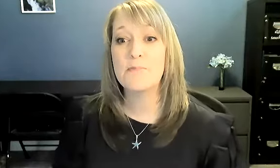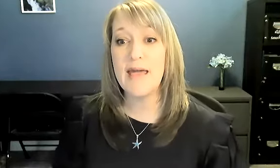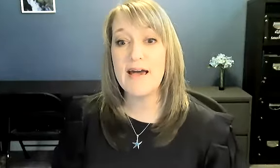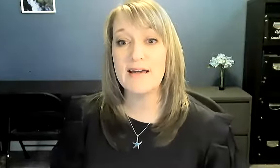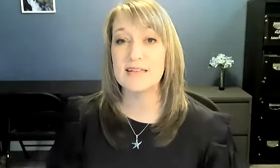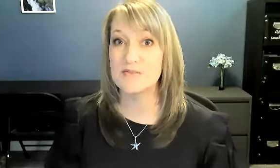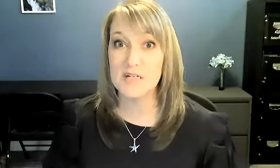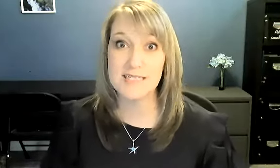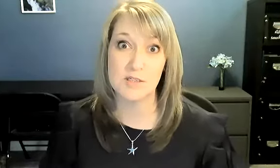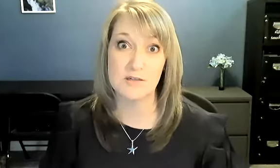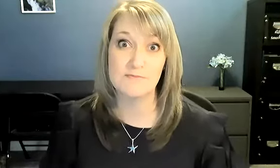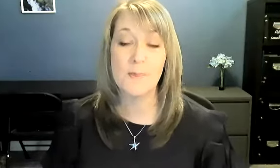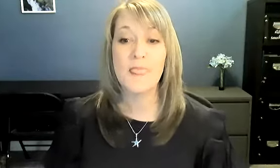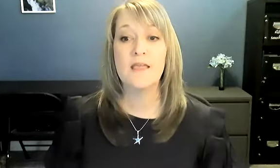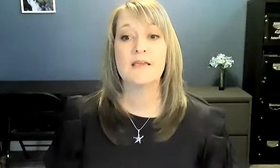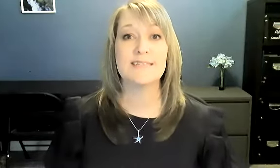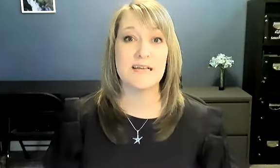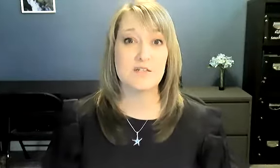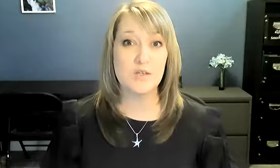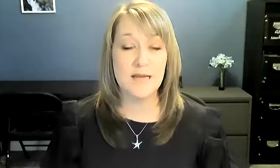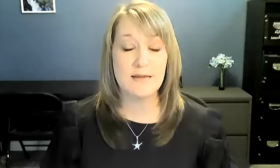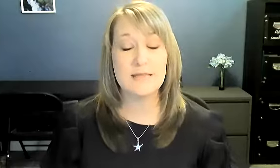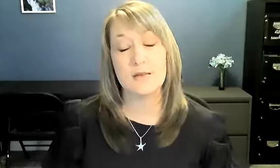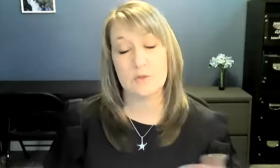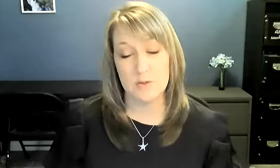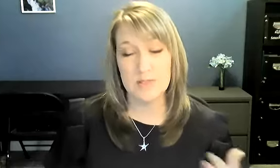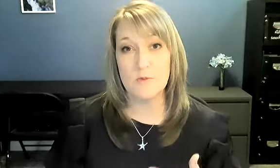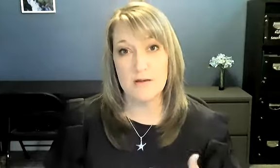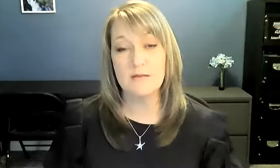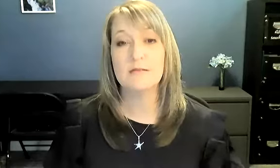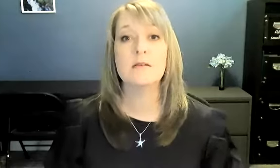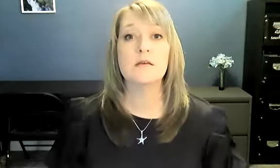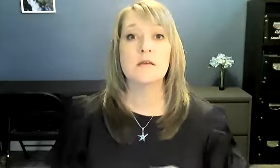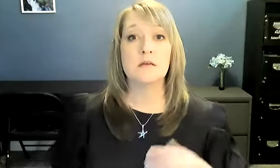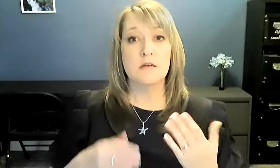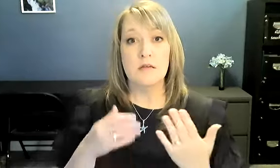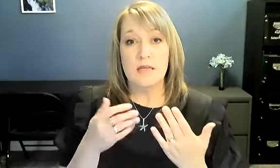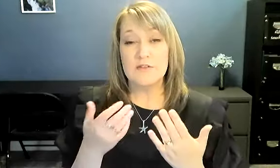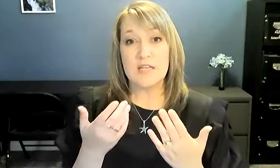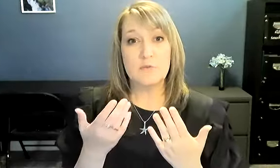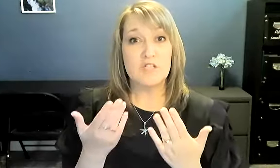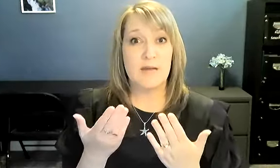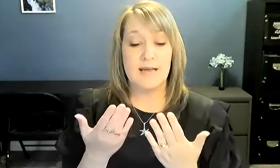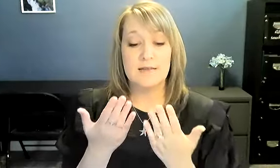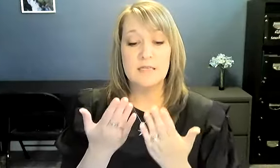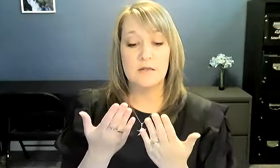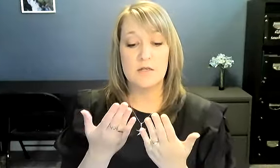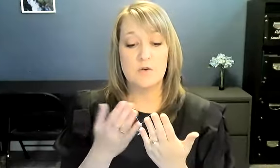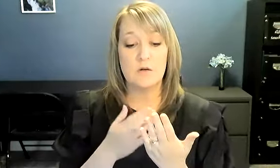Bad is very similar. It can be signed two ways, either with two hands or one. If you sign it with two hands, your